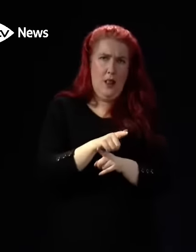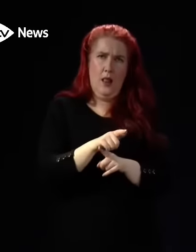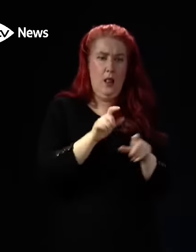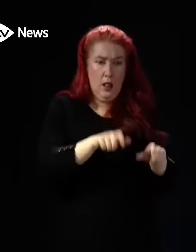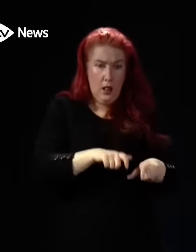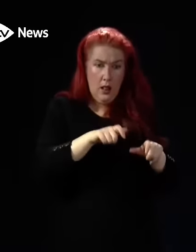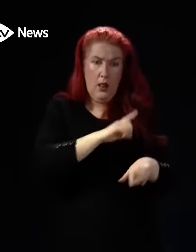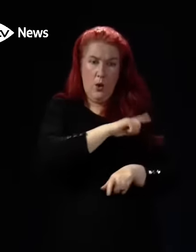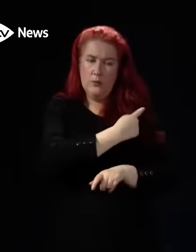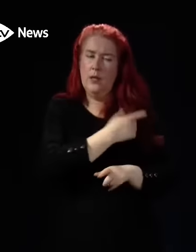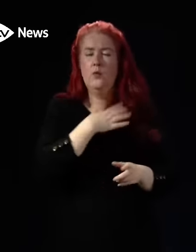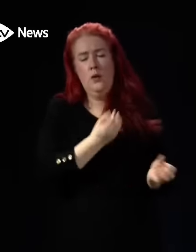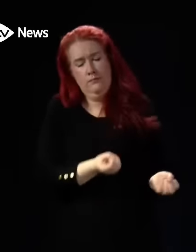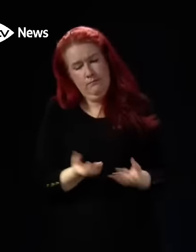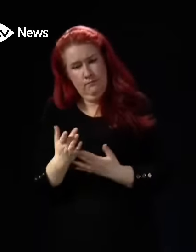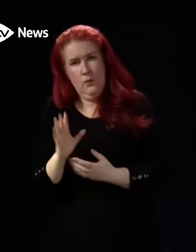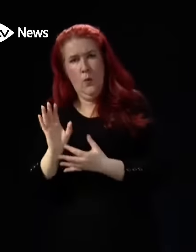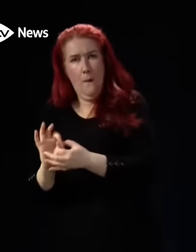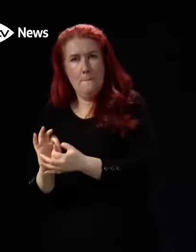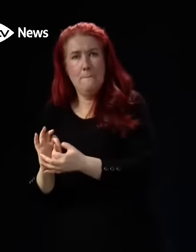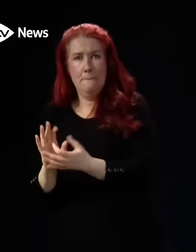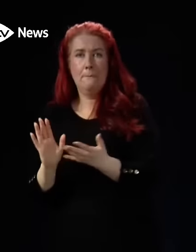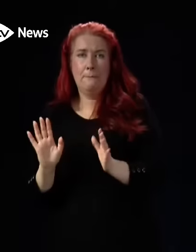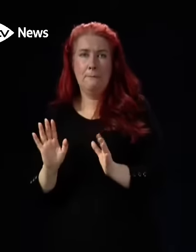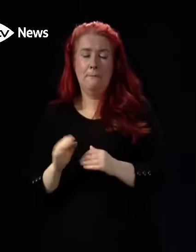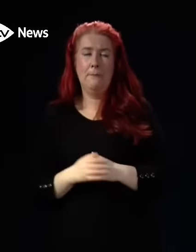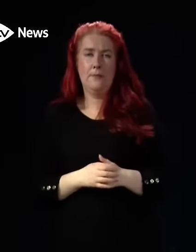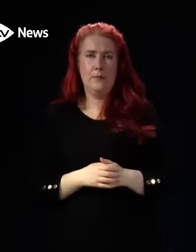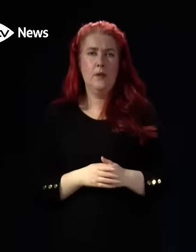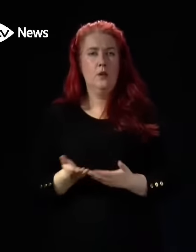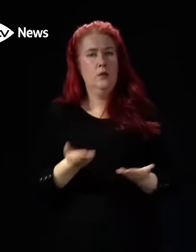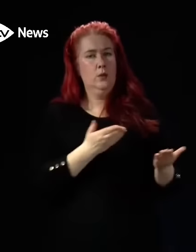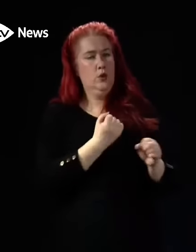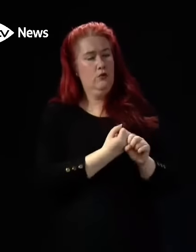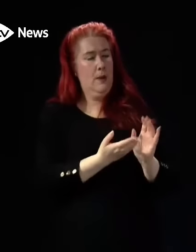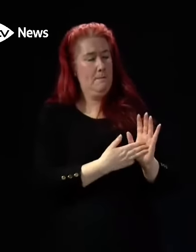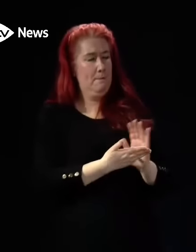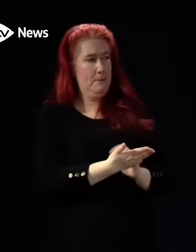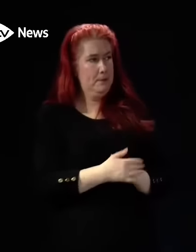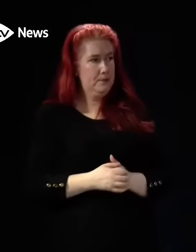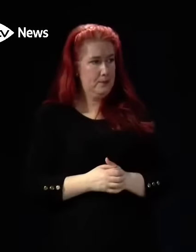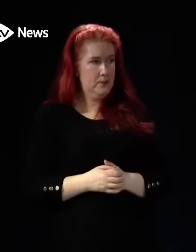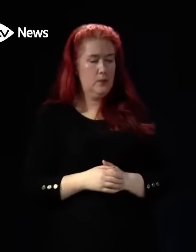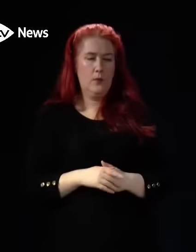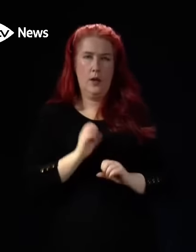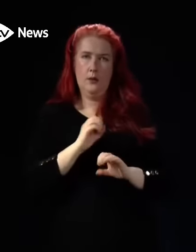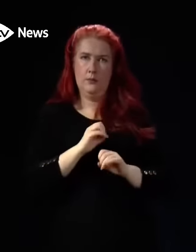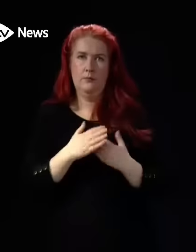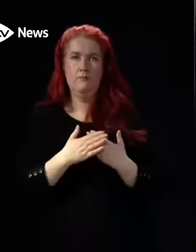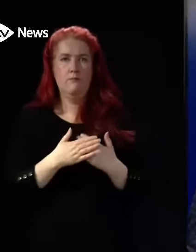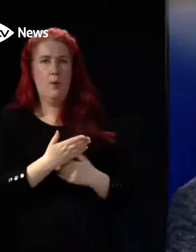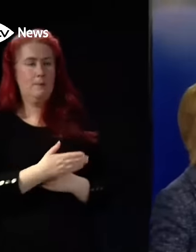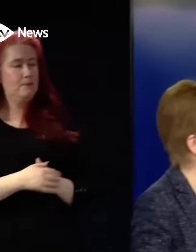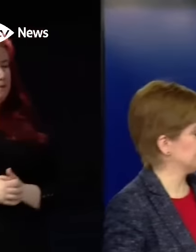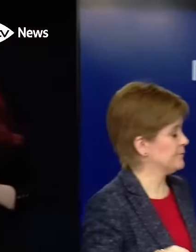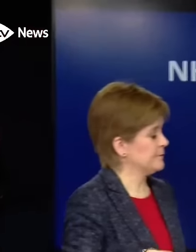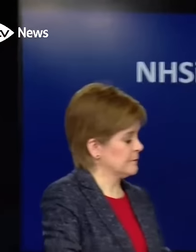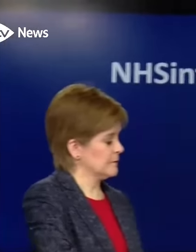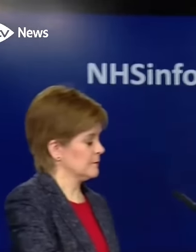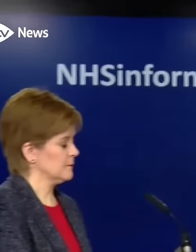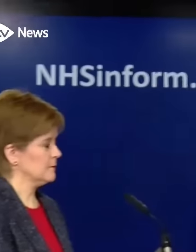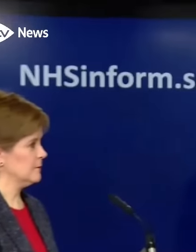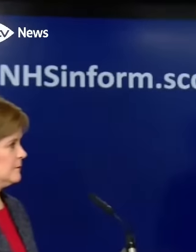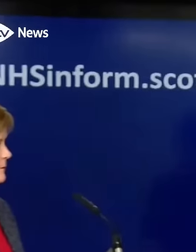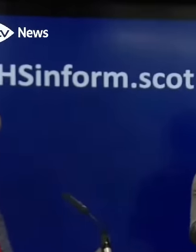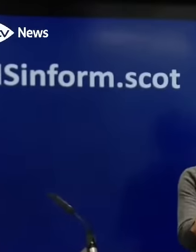compound some of the issues that they're already dealing with. But I'll hand over to Graham, who will be able to say more from a clinical perspective. Yeah,